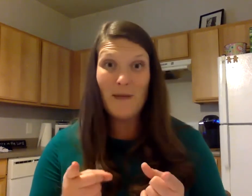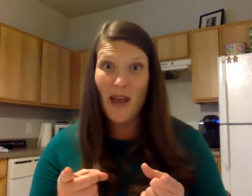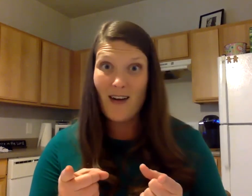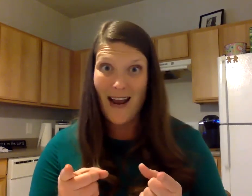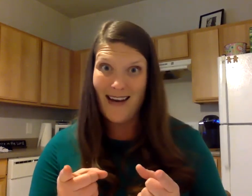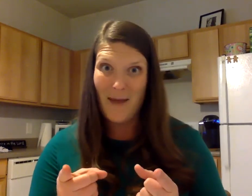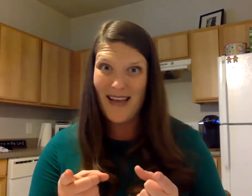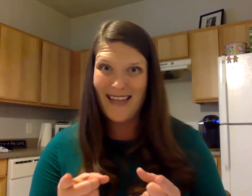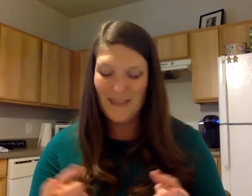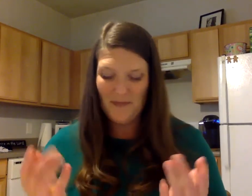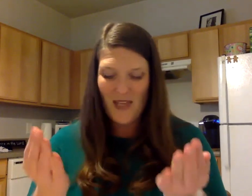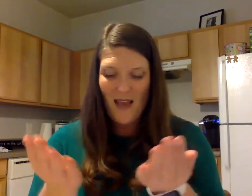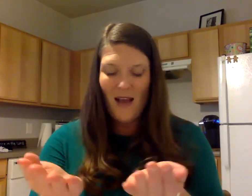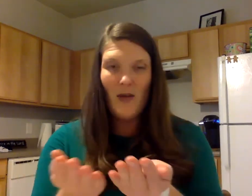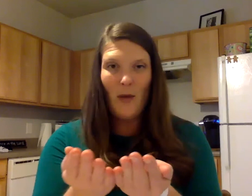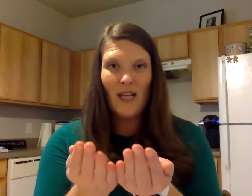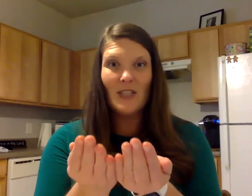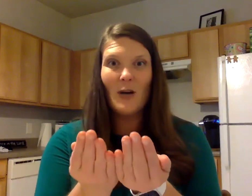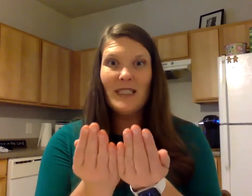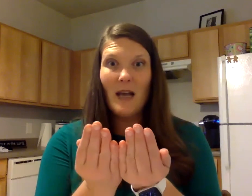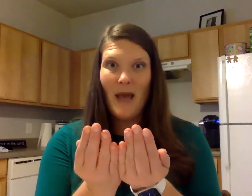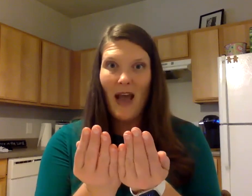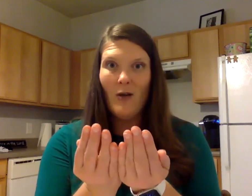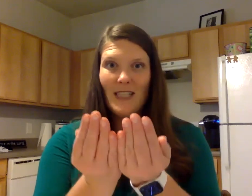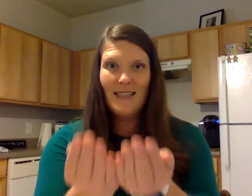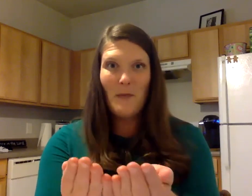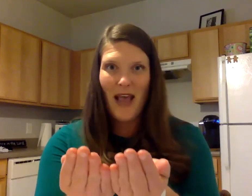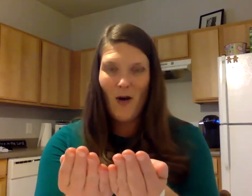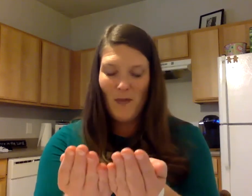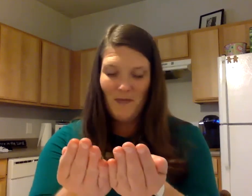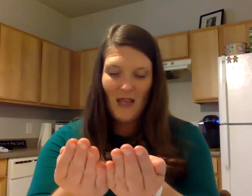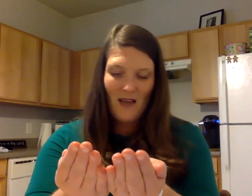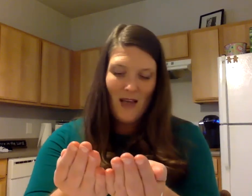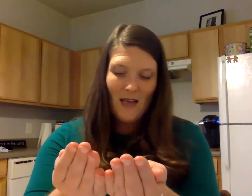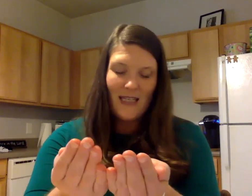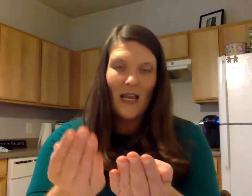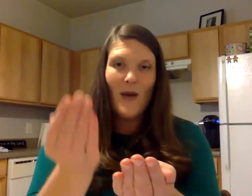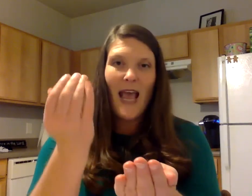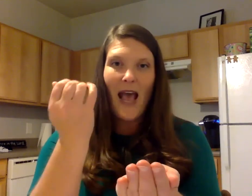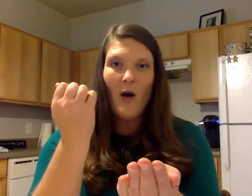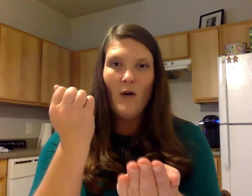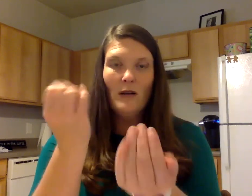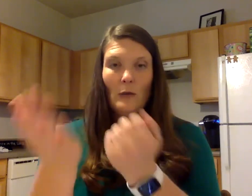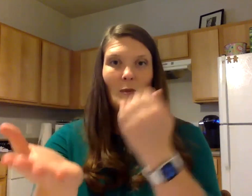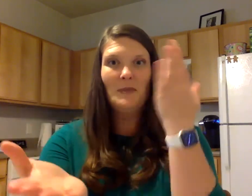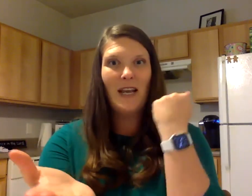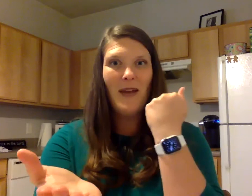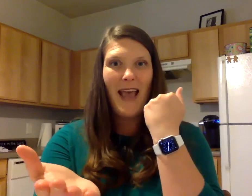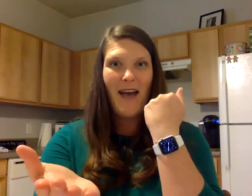better at it, I bet. Okay. We're going to start with somehow. Say somehow. Take away how. Whoops. Take away how.